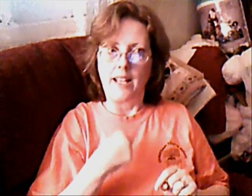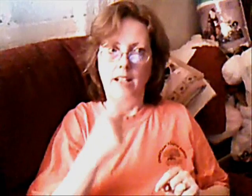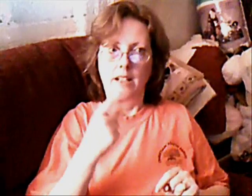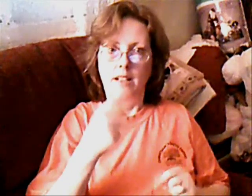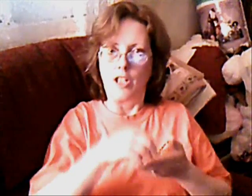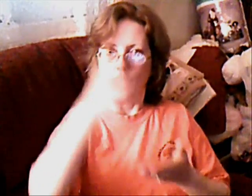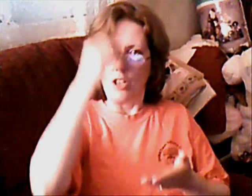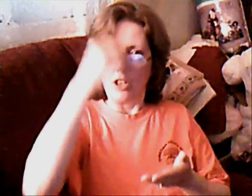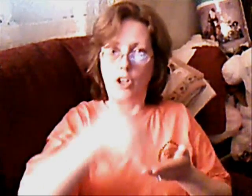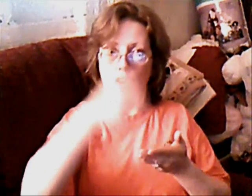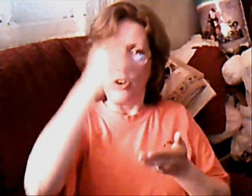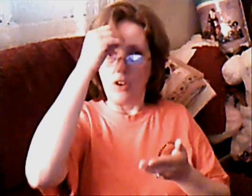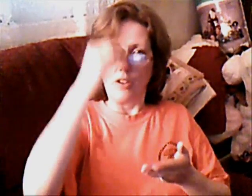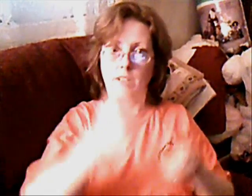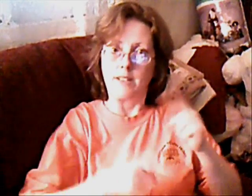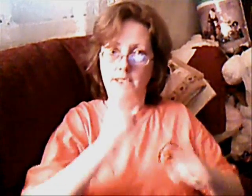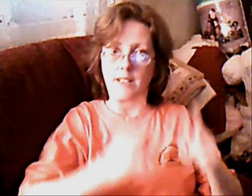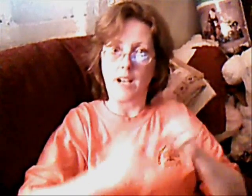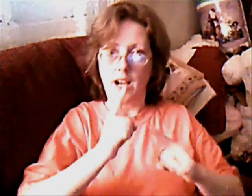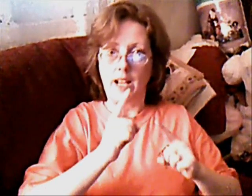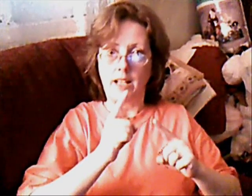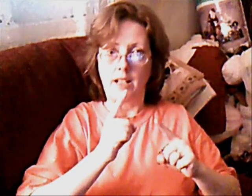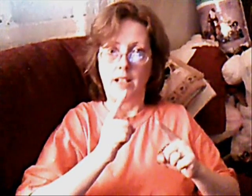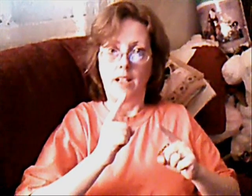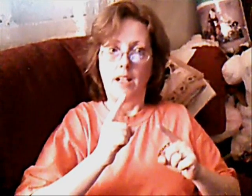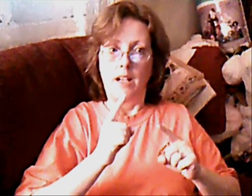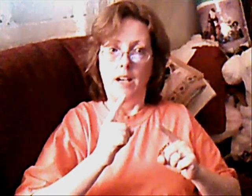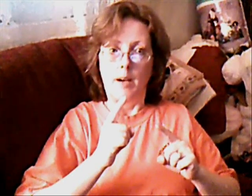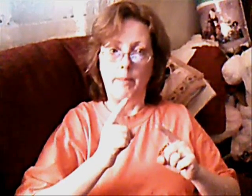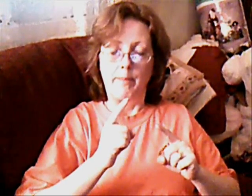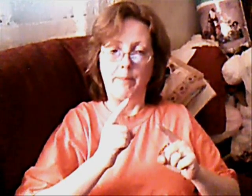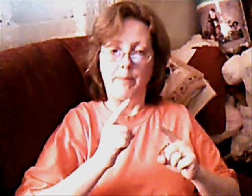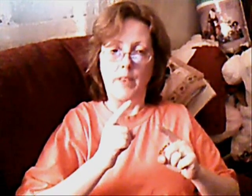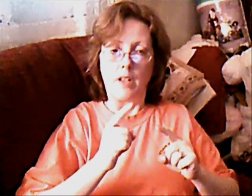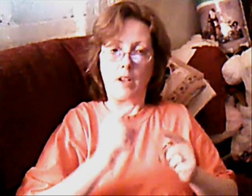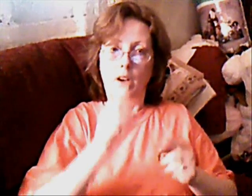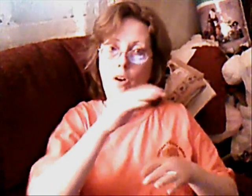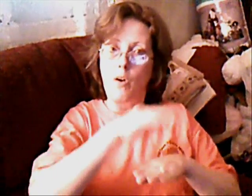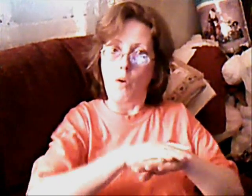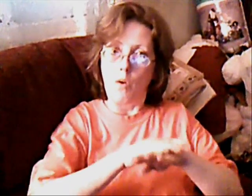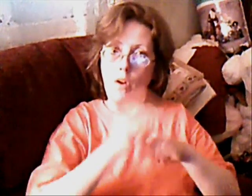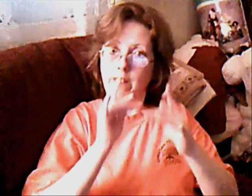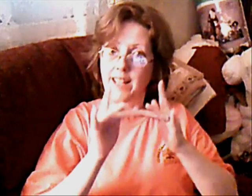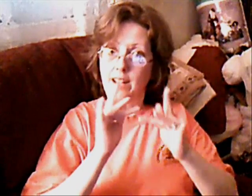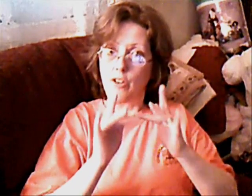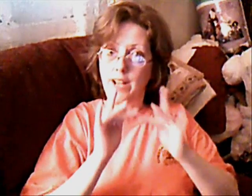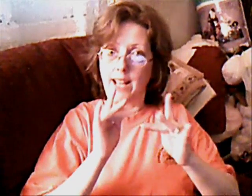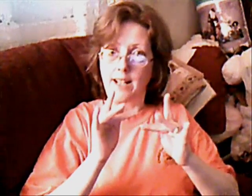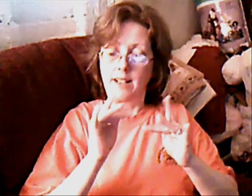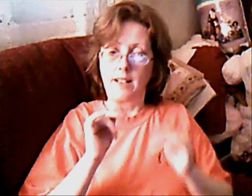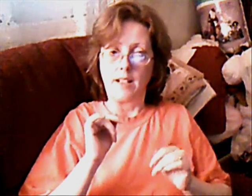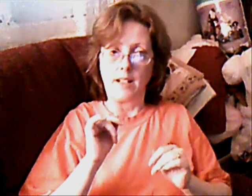soul, my Savior, God, to thee.